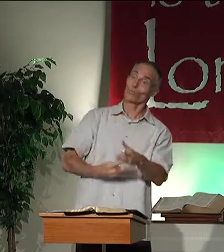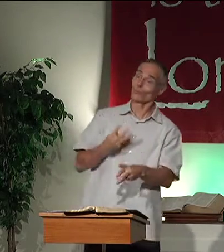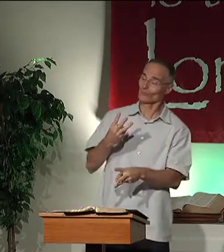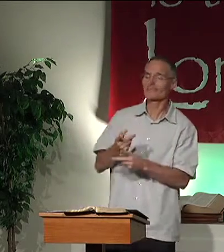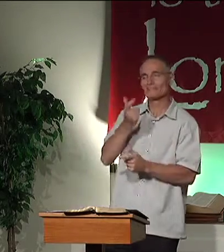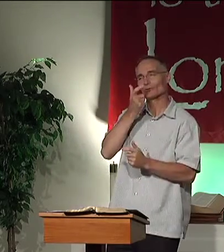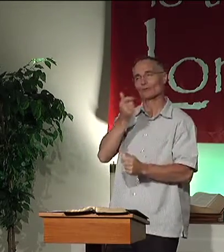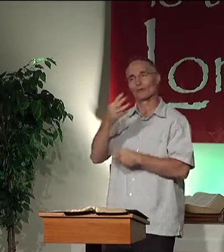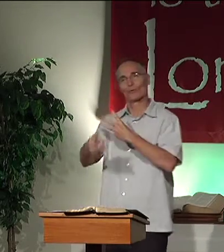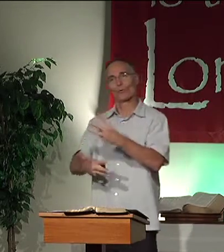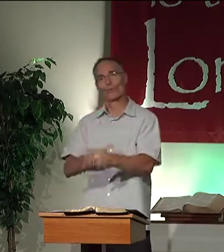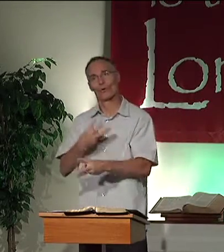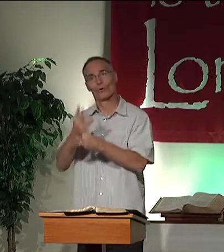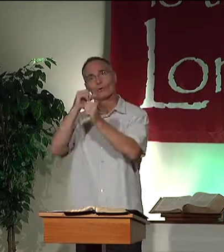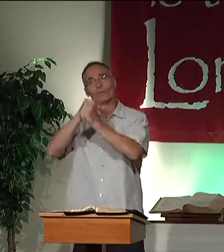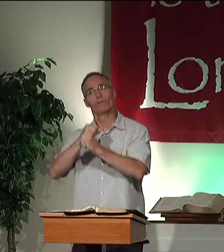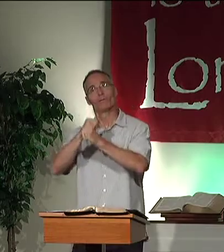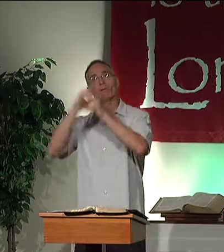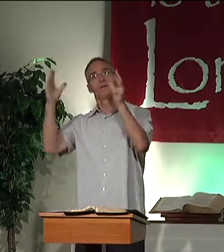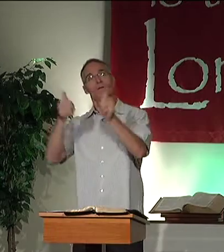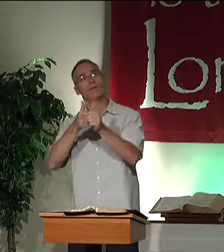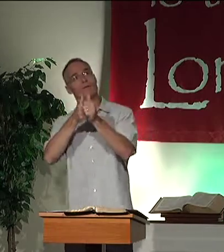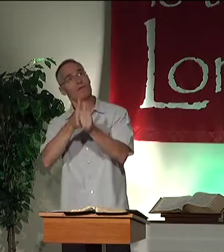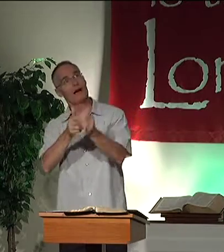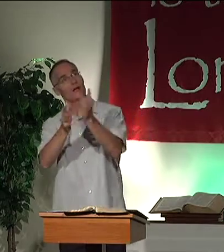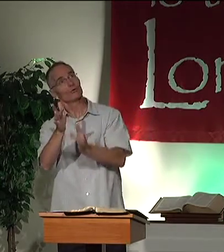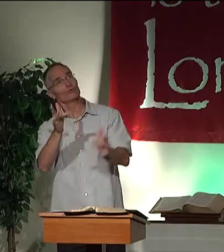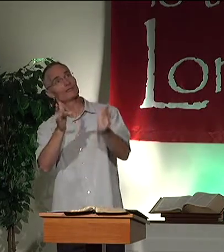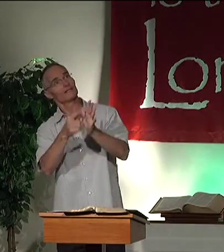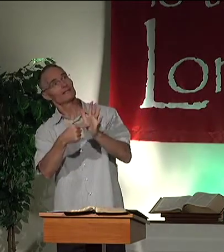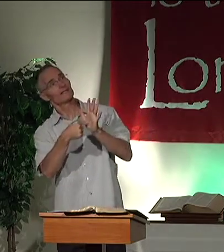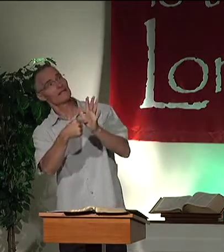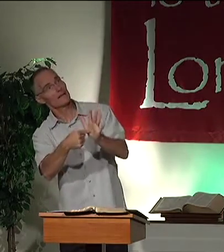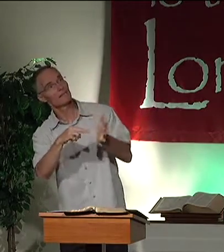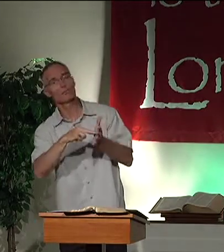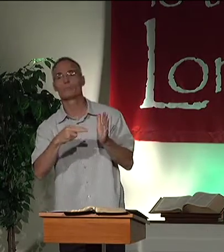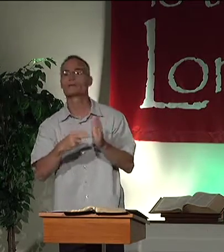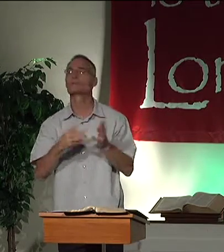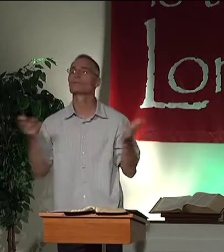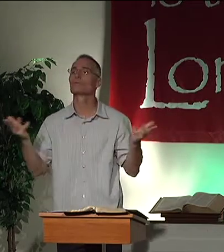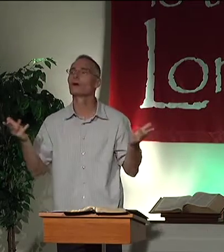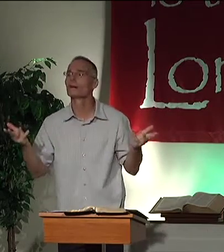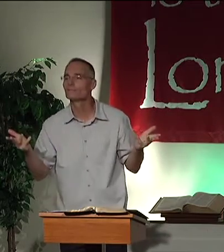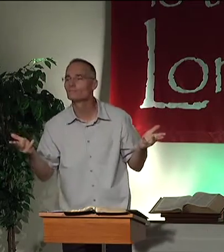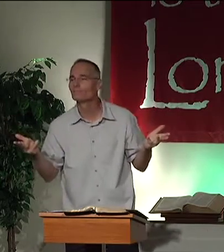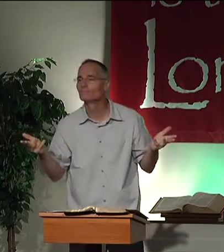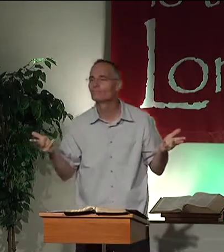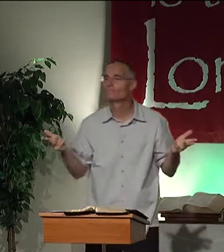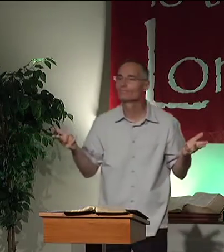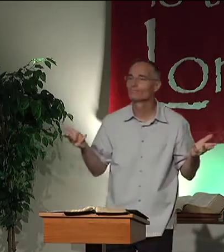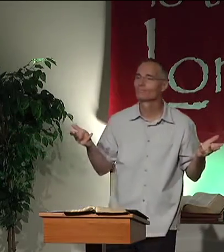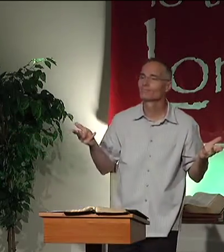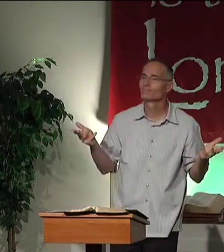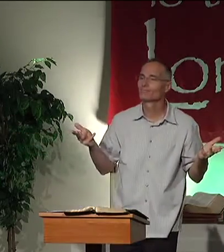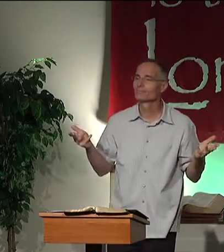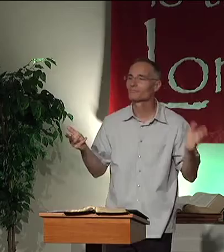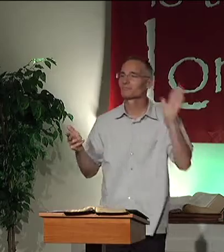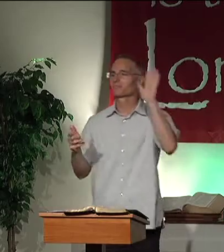Now, for the world, this is interesting. The world envisions following Jesus' example is meaning what?